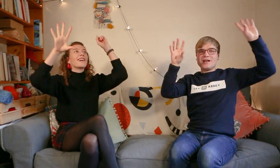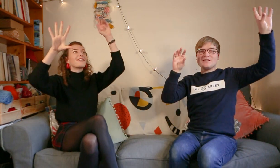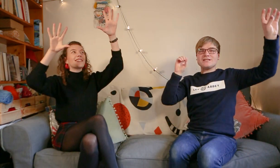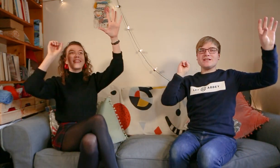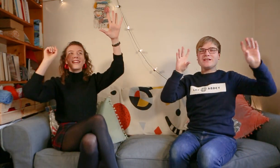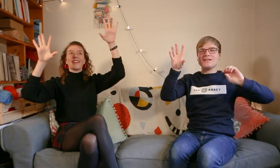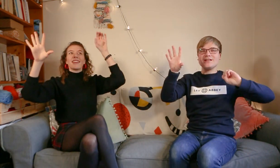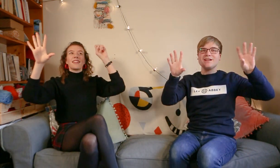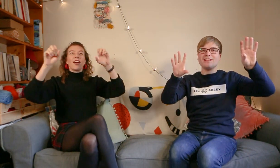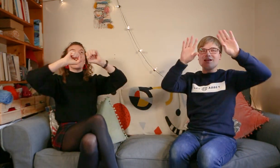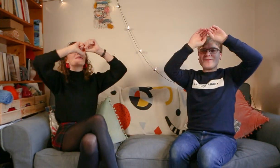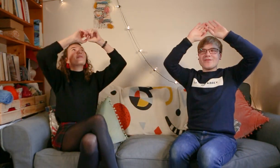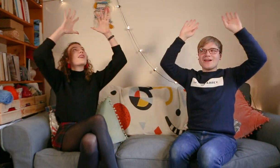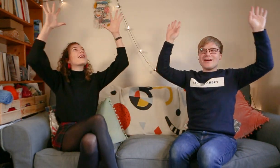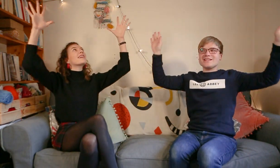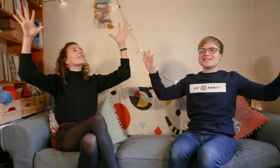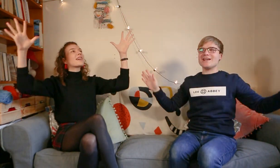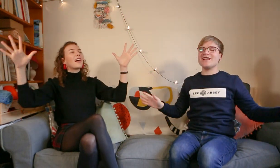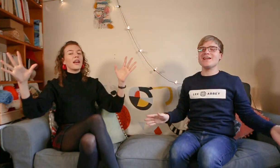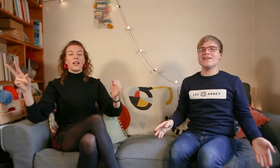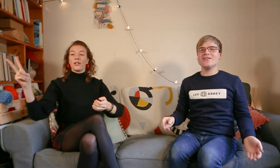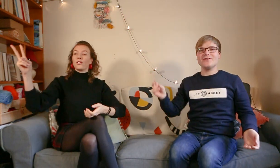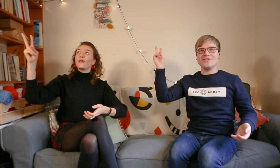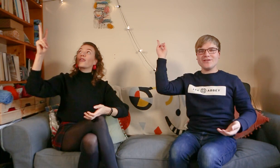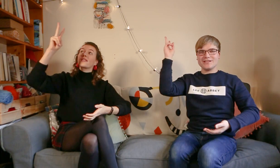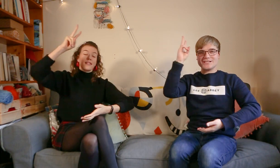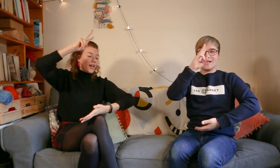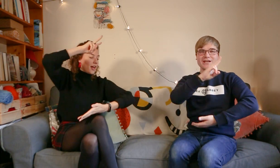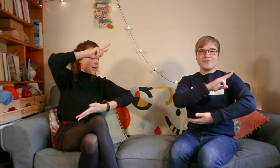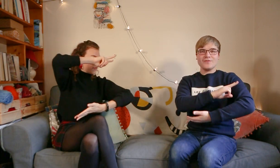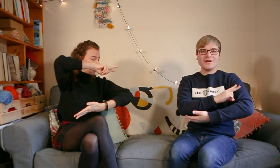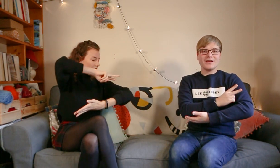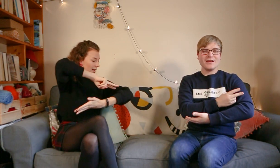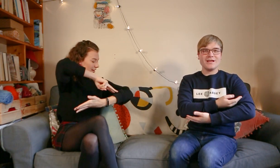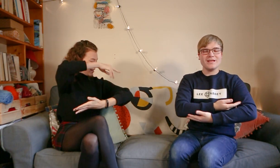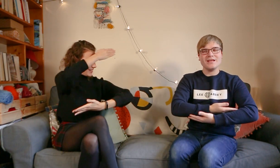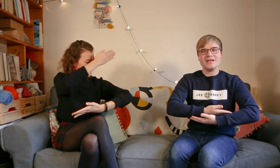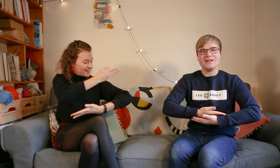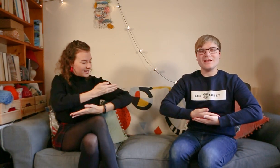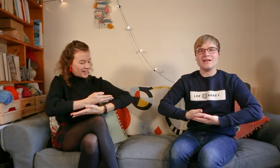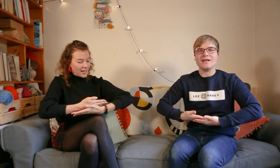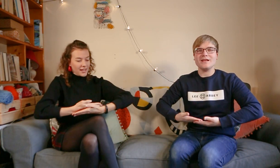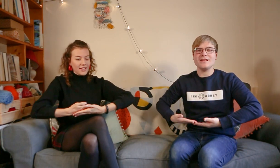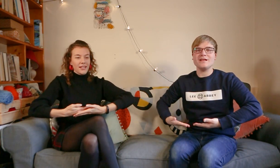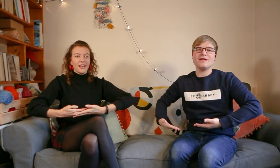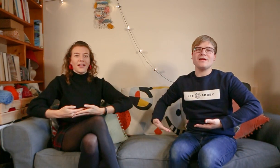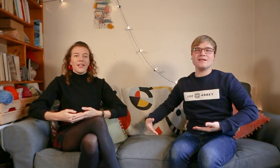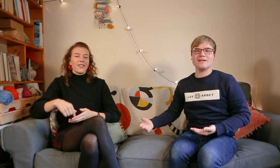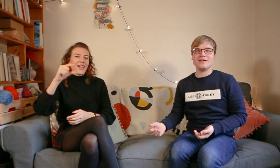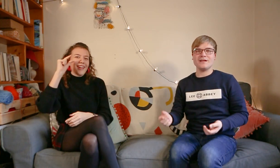in the bright sky. Look down where he lay. The